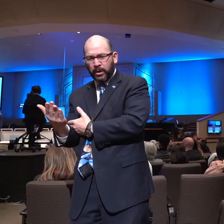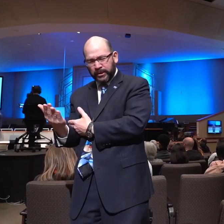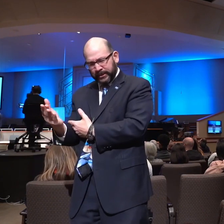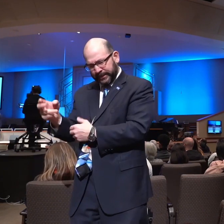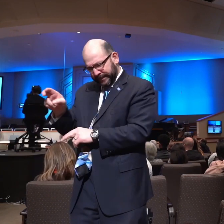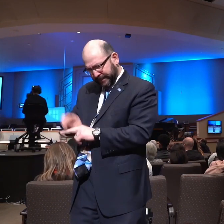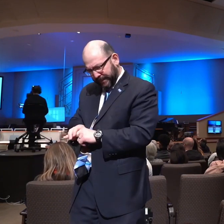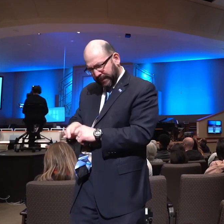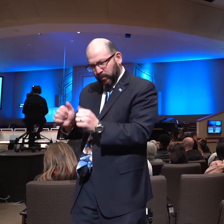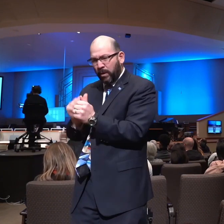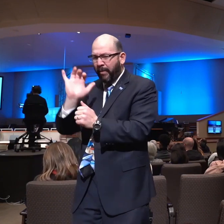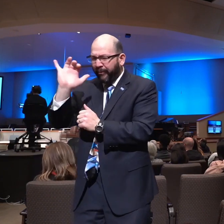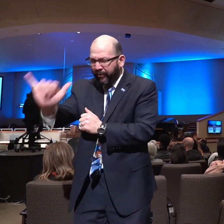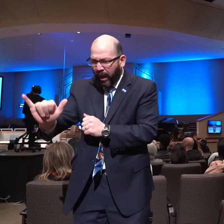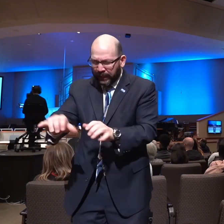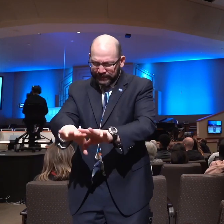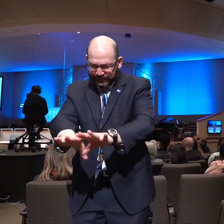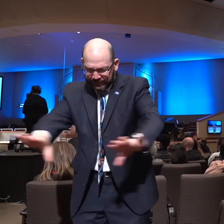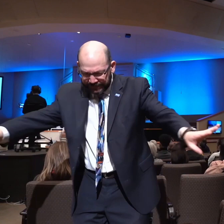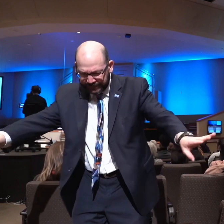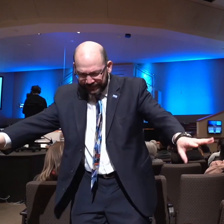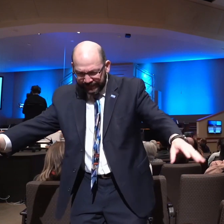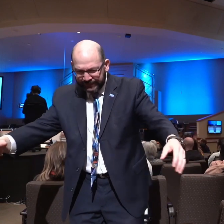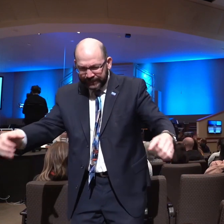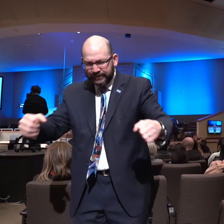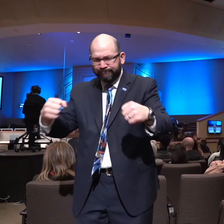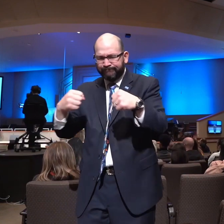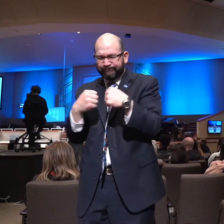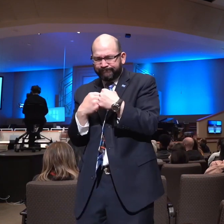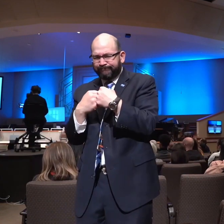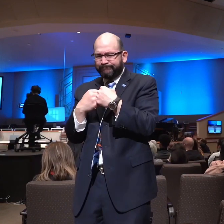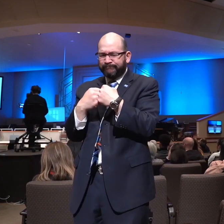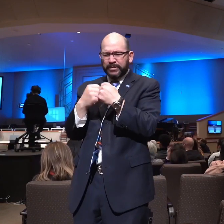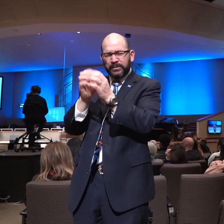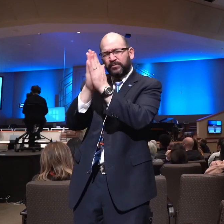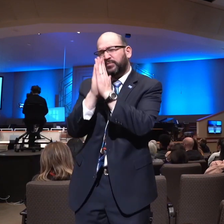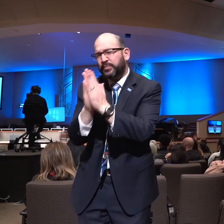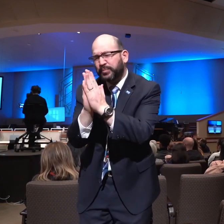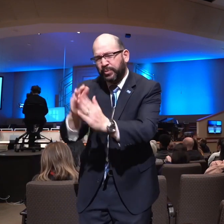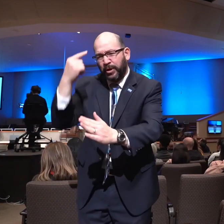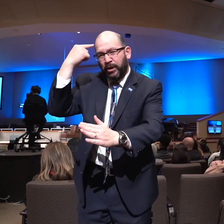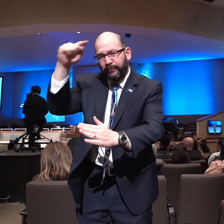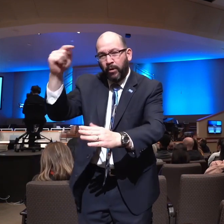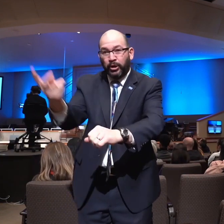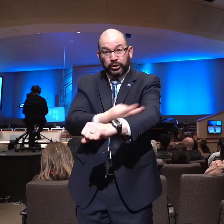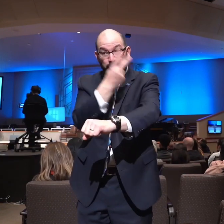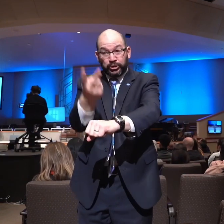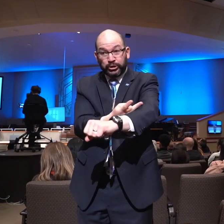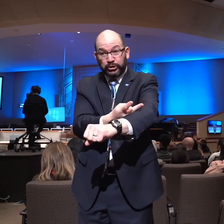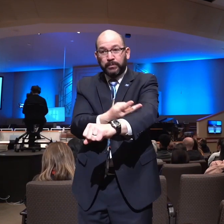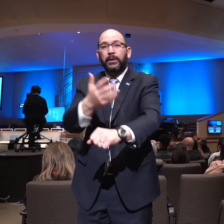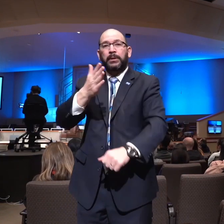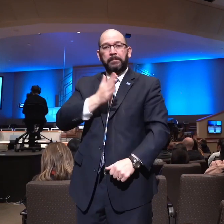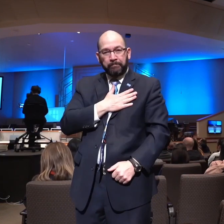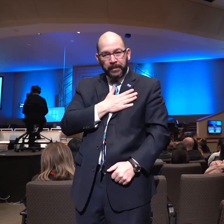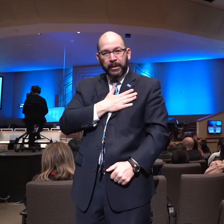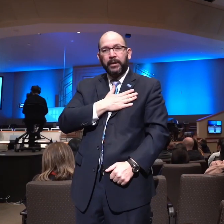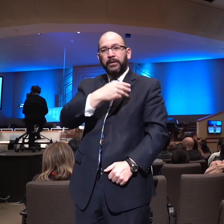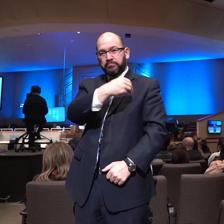with that sheep's hide as an under-shepherd praying for the sheep, the flock at Lancaster Baptist Church.